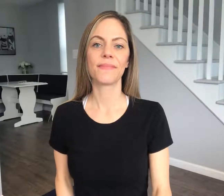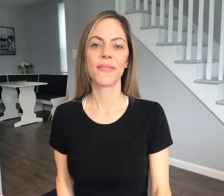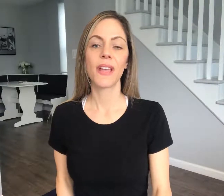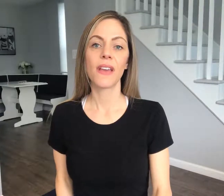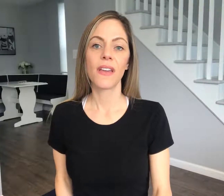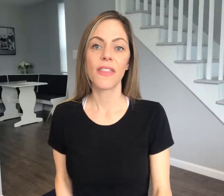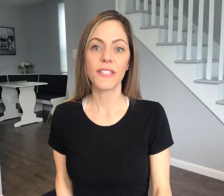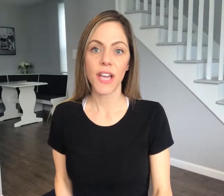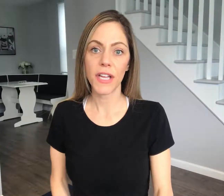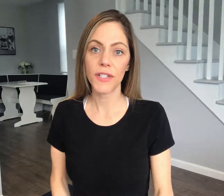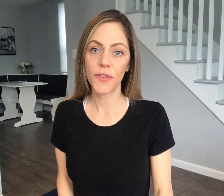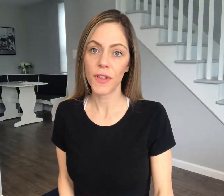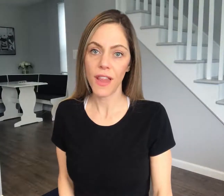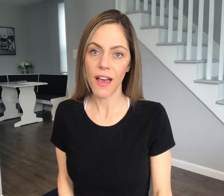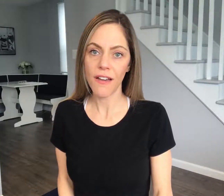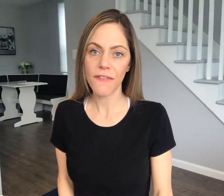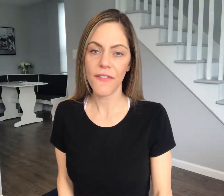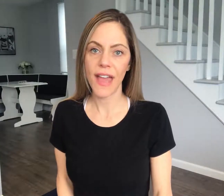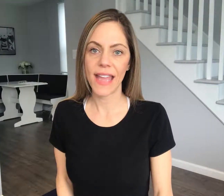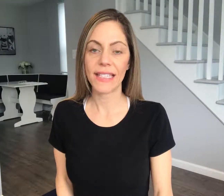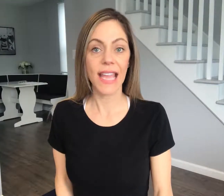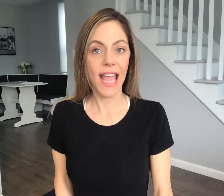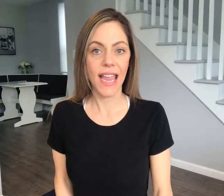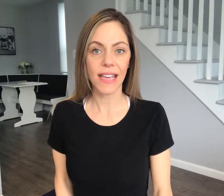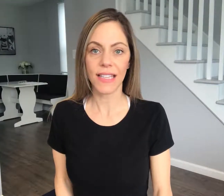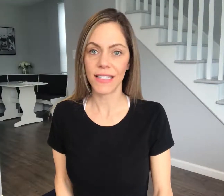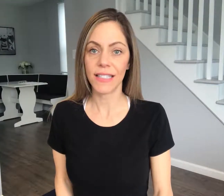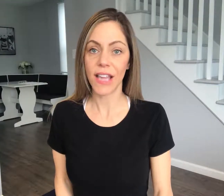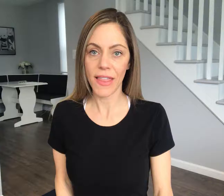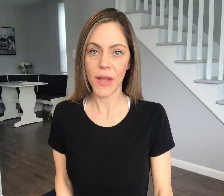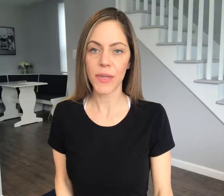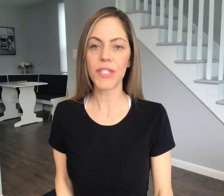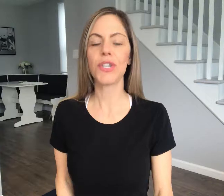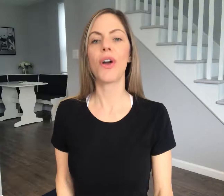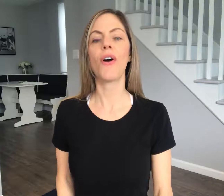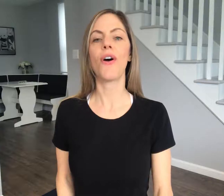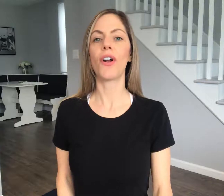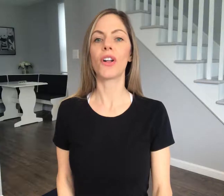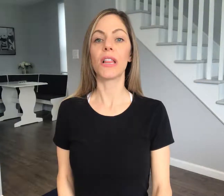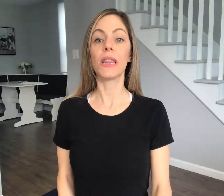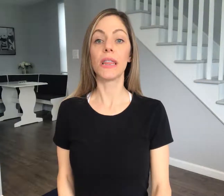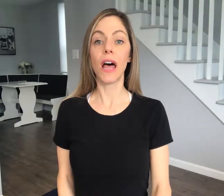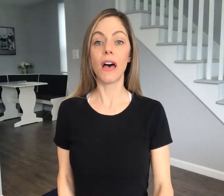the signs for love and hate in sign language are love